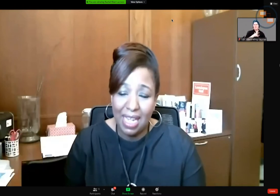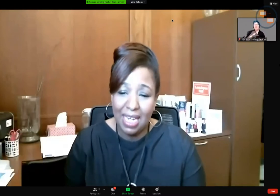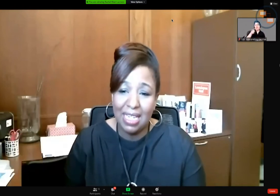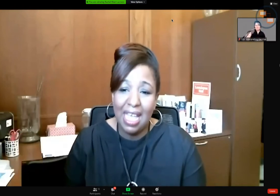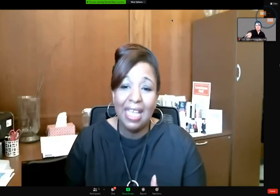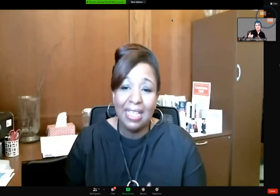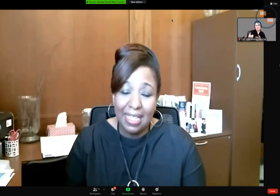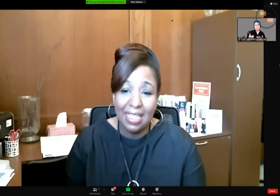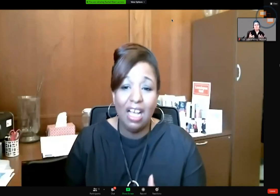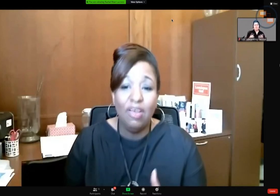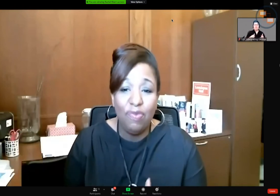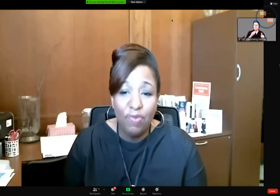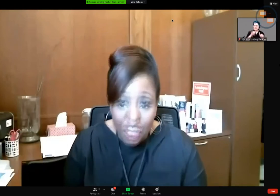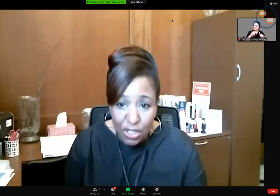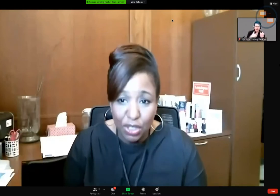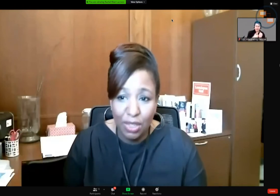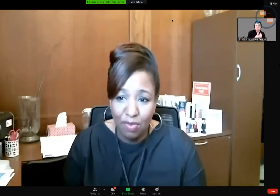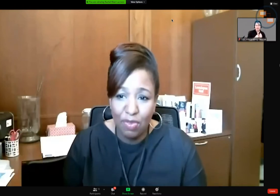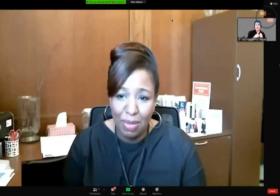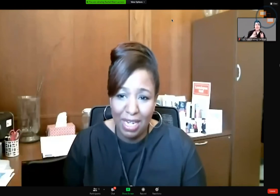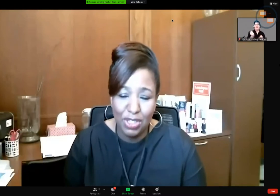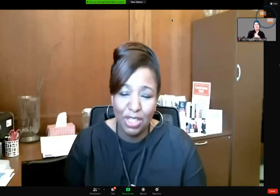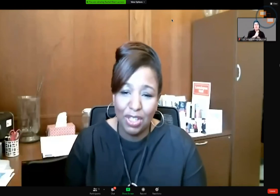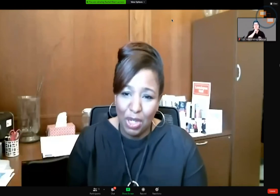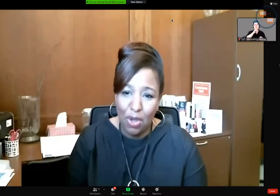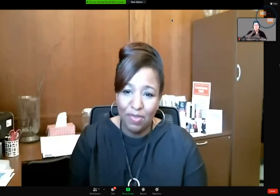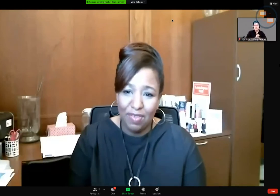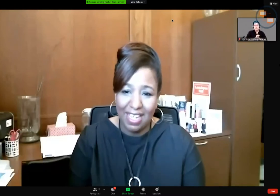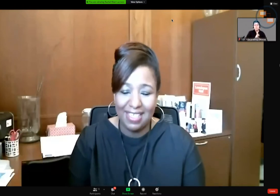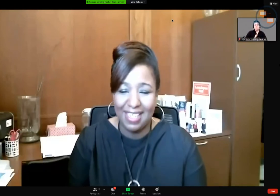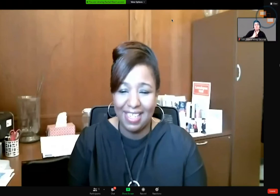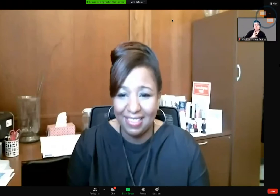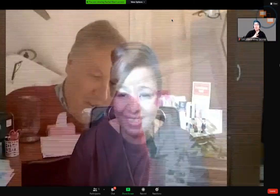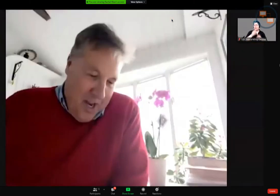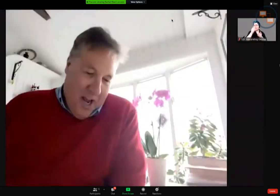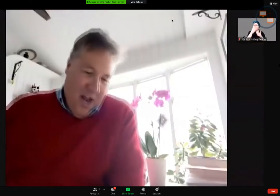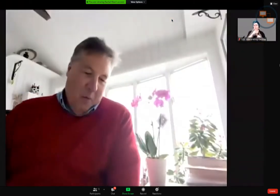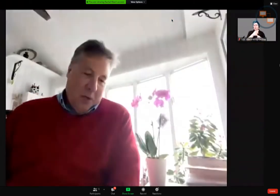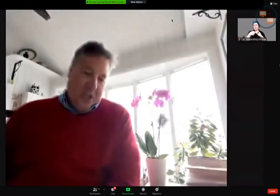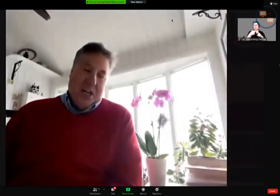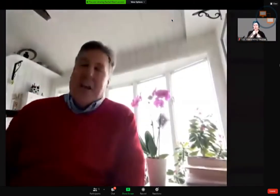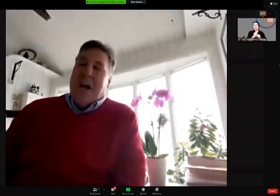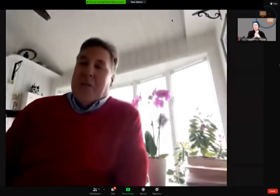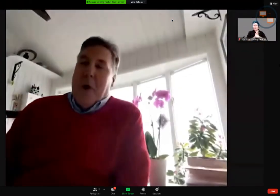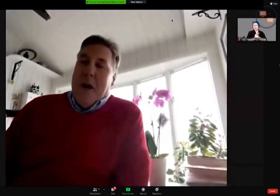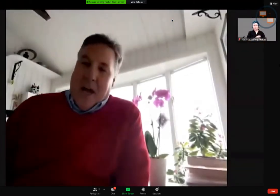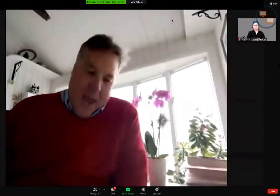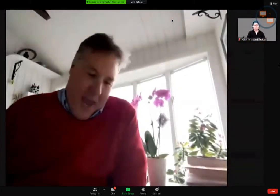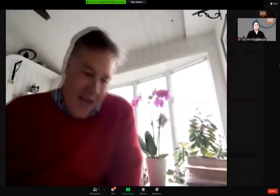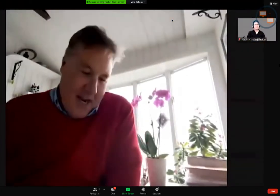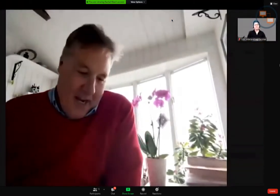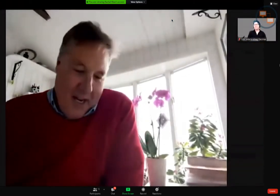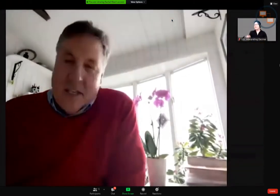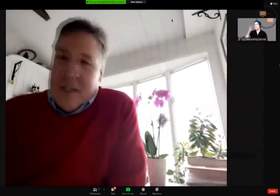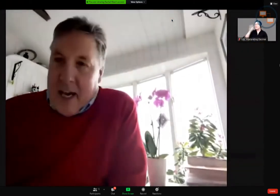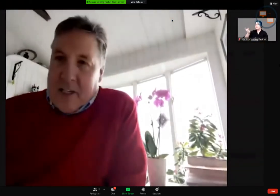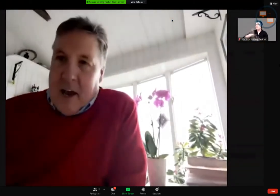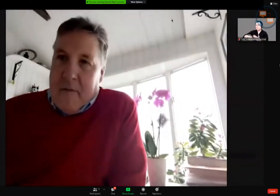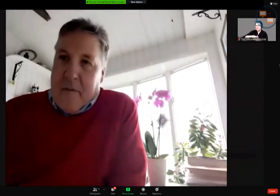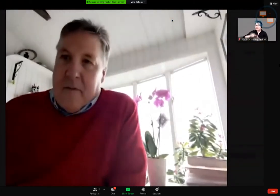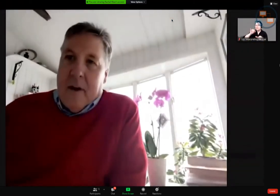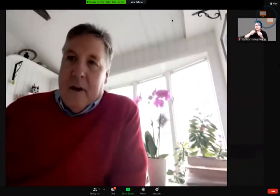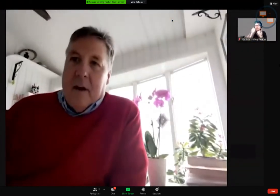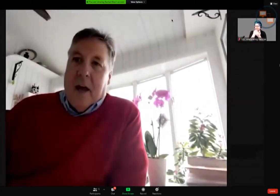up to date, and get official information on the COVID vaccine. We'll see you next week and stay